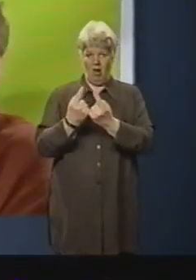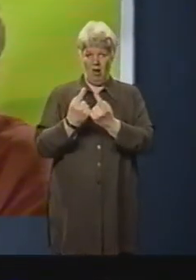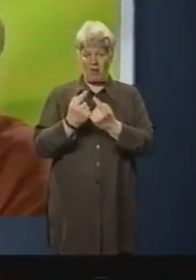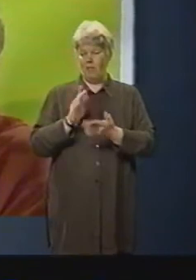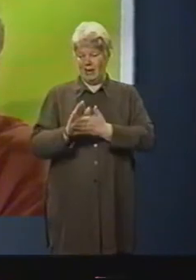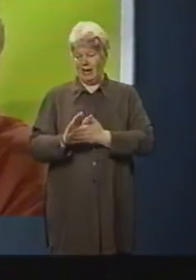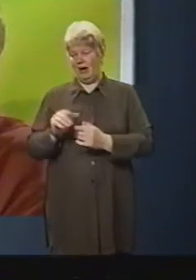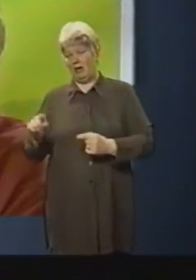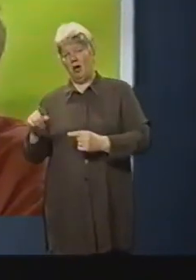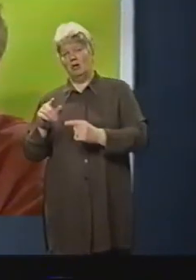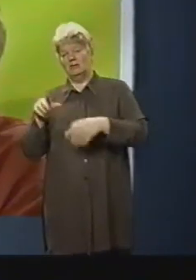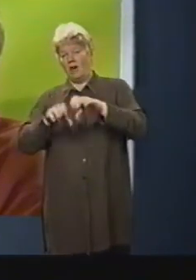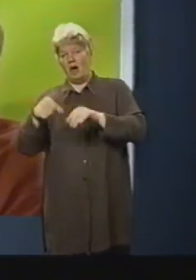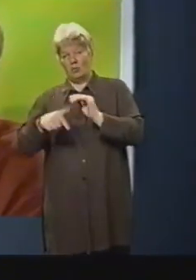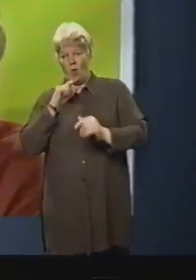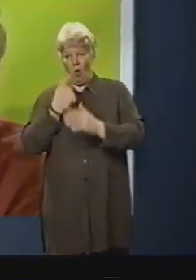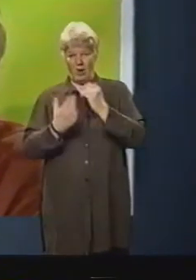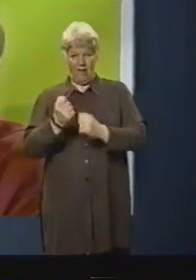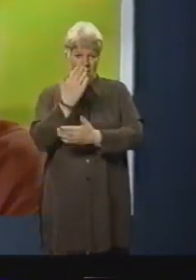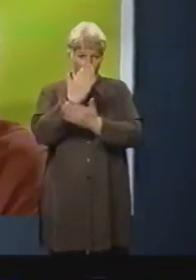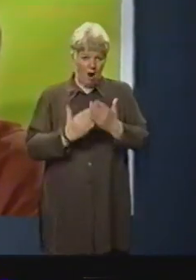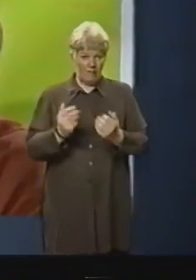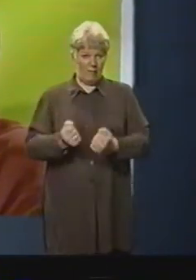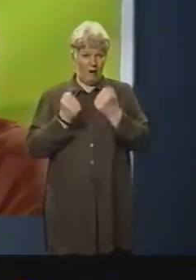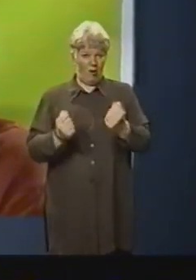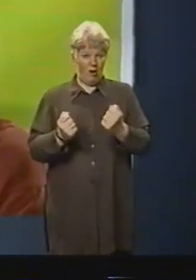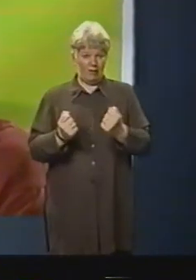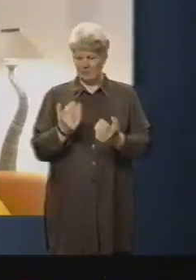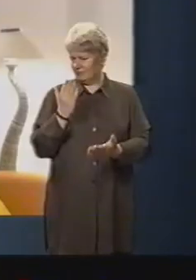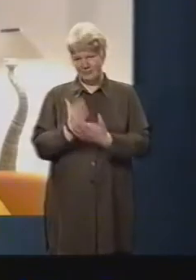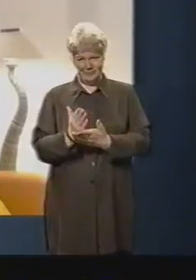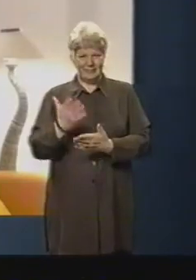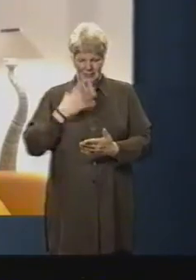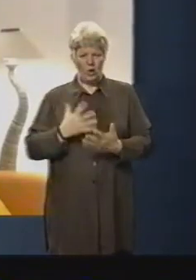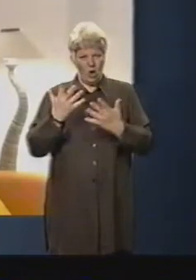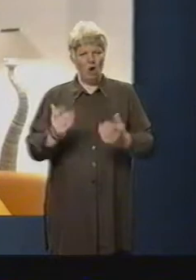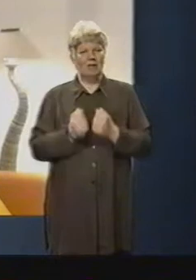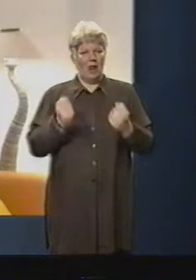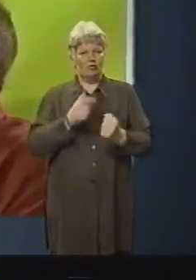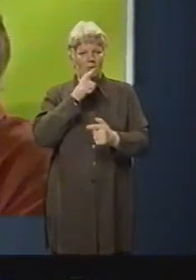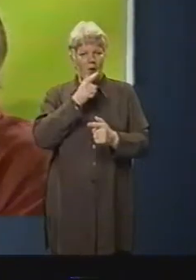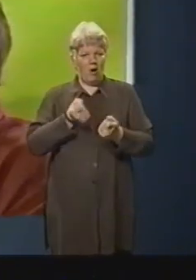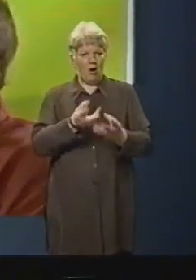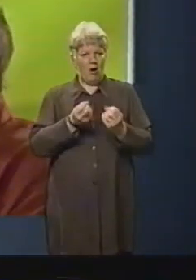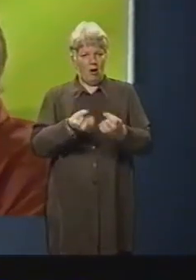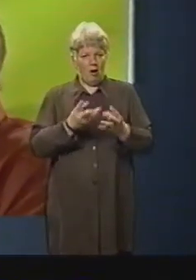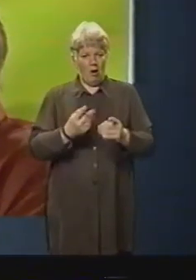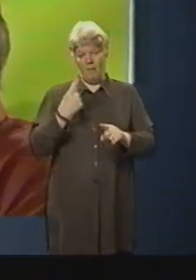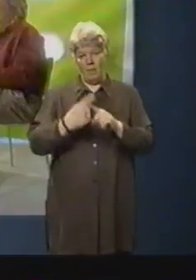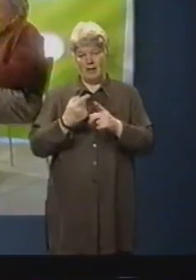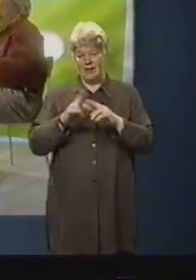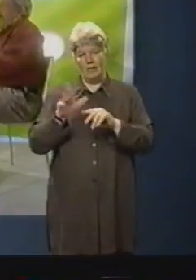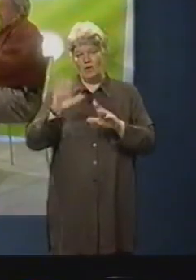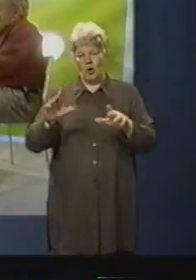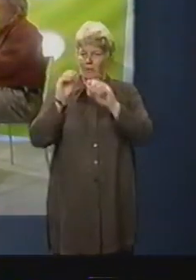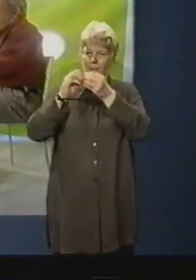half the power they expected to do their experiments, and most of those need a lot of electrical power. Secondly, if they don't build a habitation module,